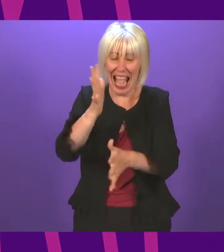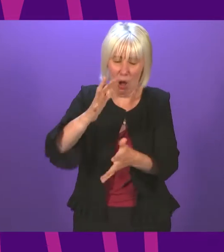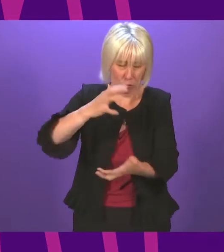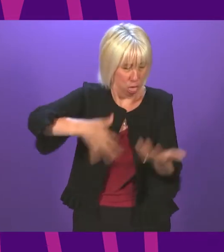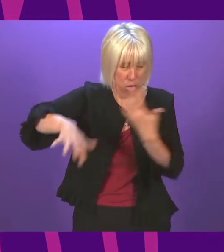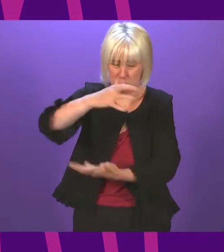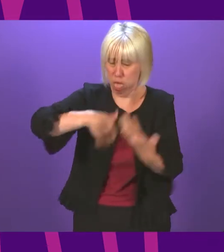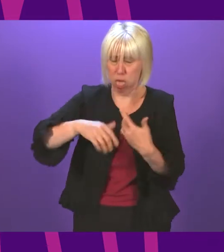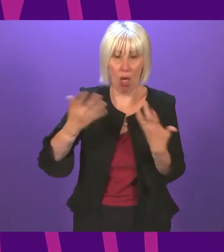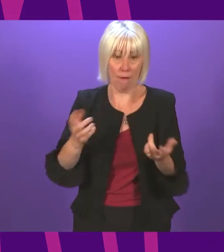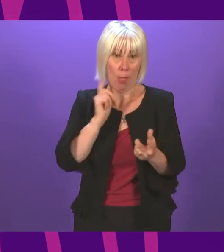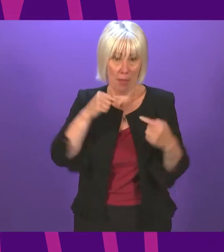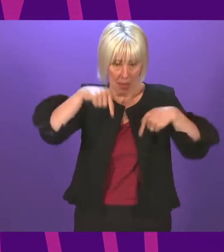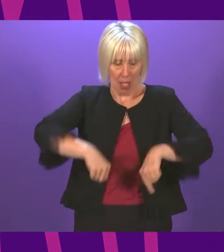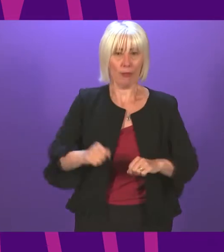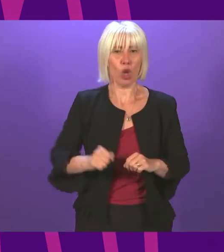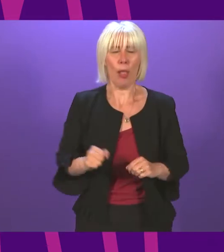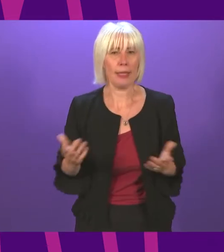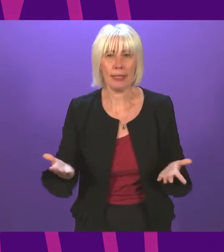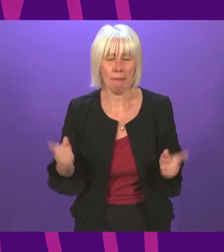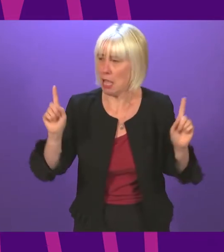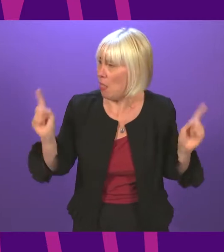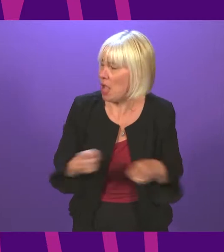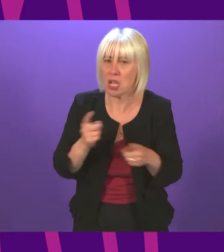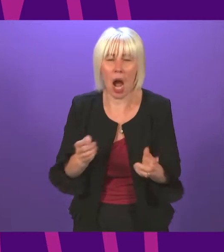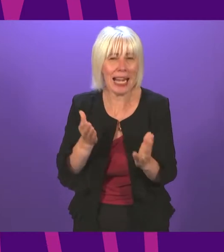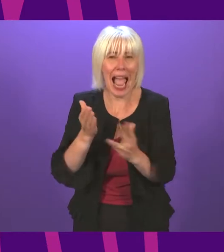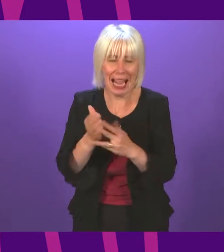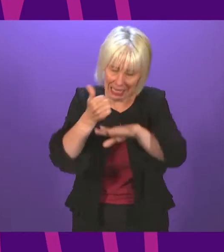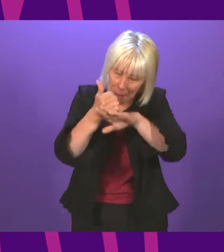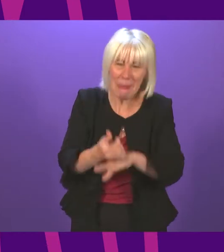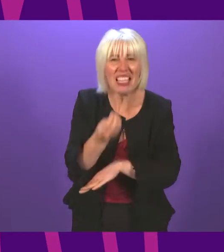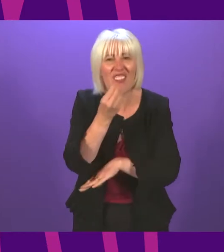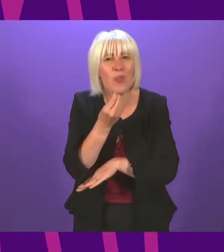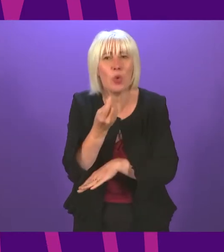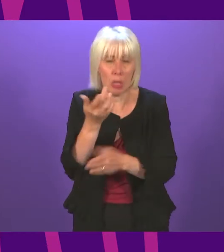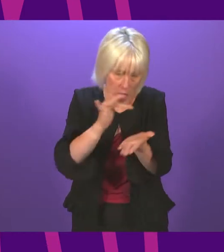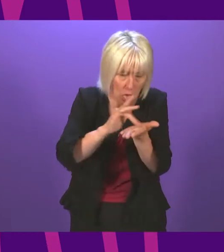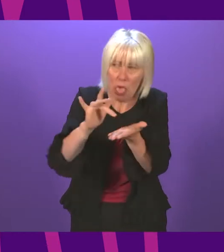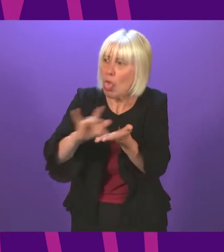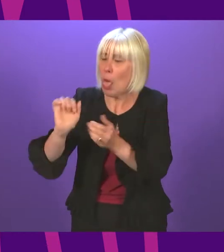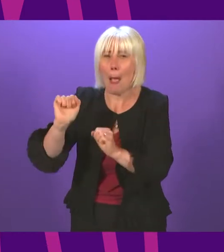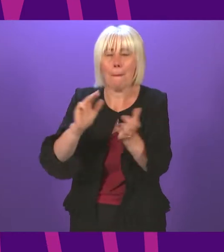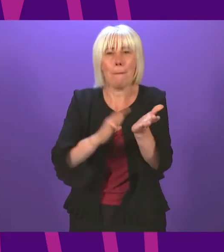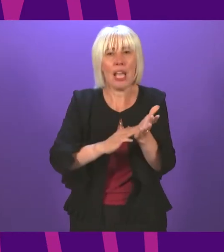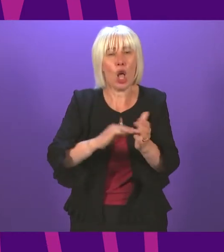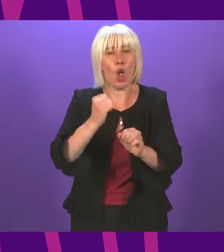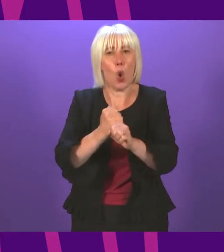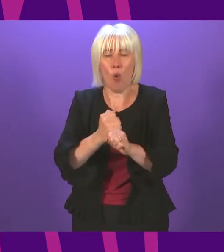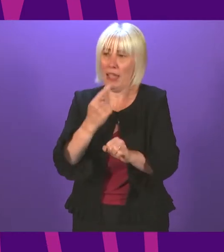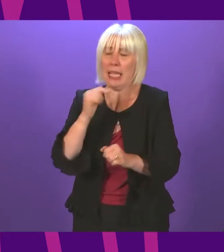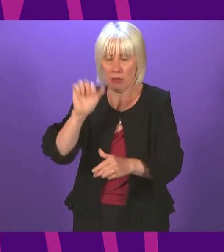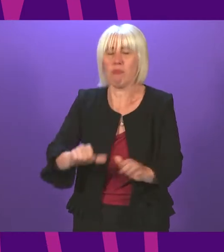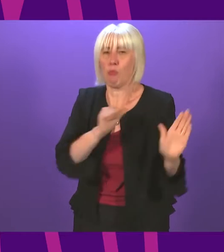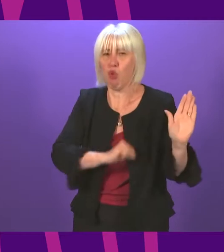inflicted upon the people of this country who cannot get access to basic foodstuffs that Michael Gove promised us we would